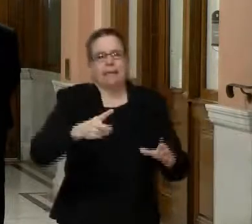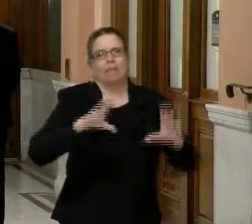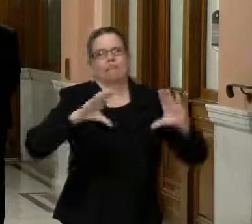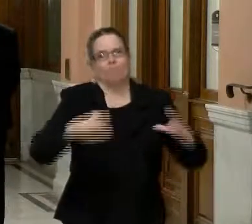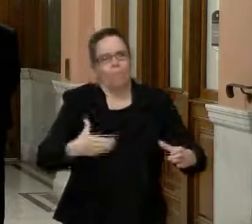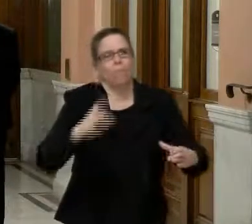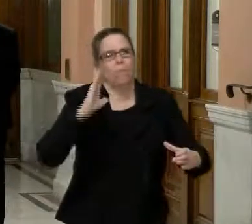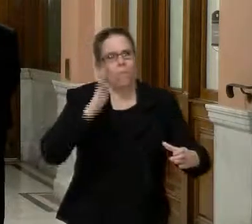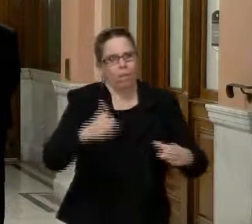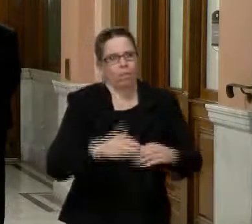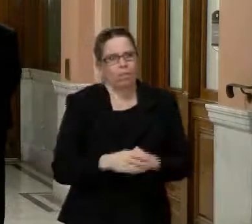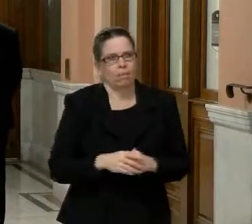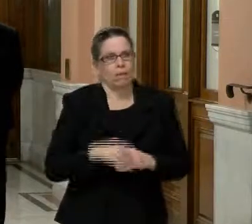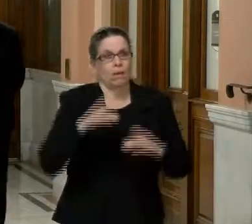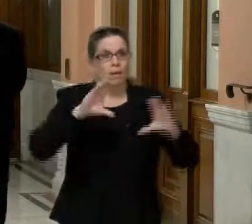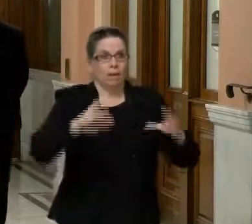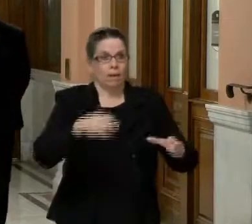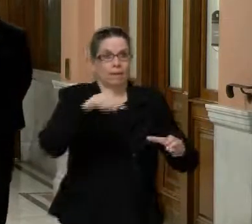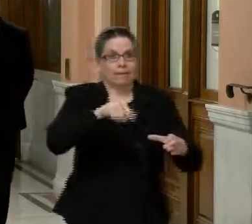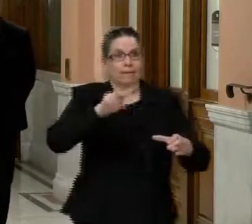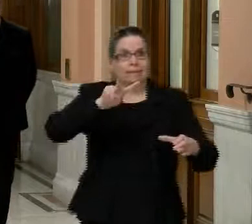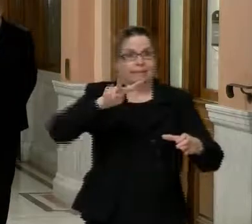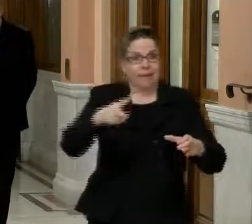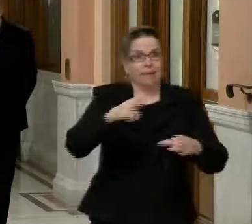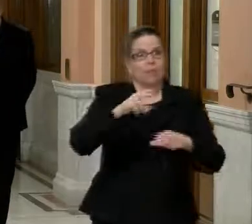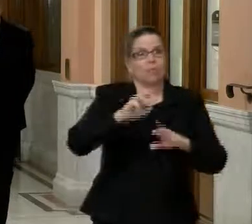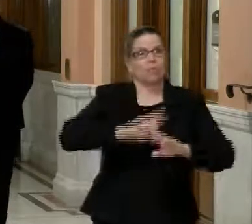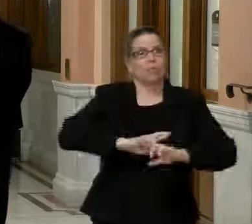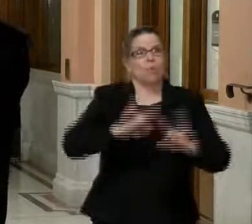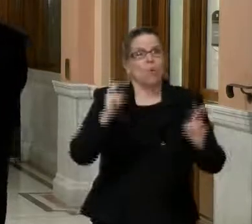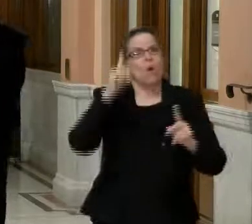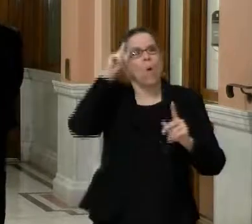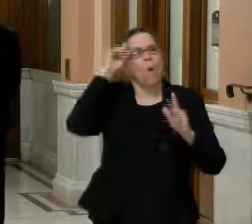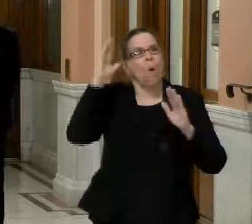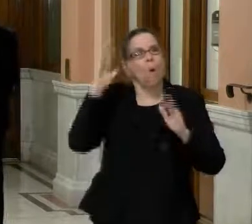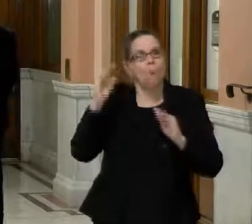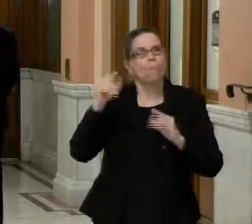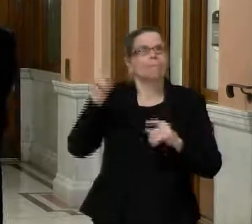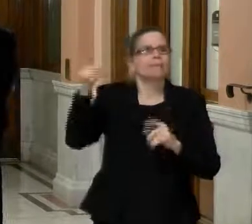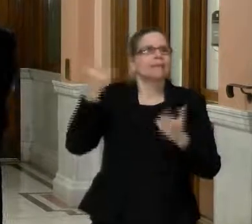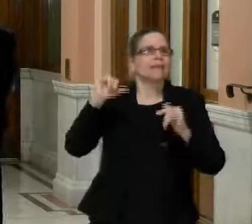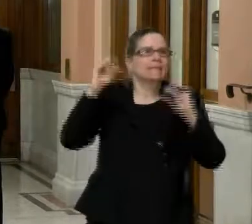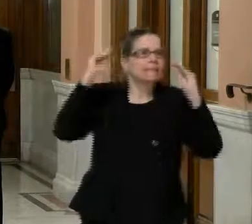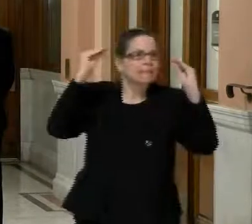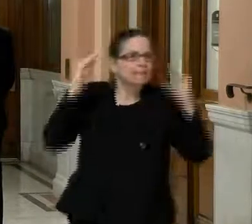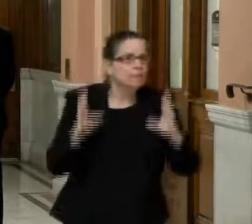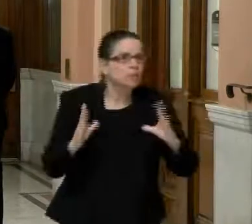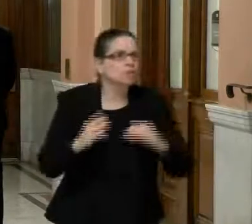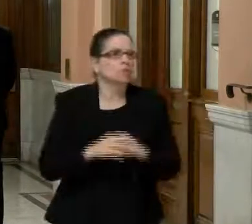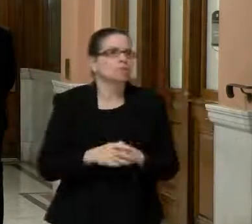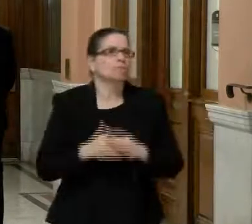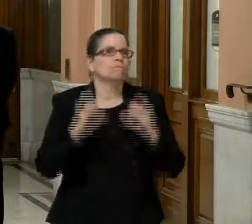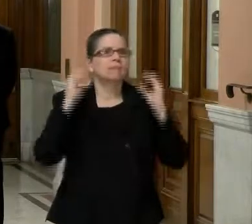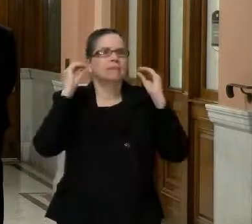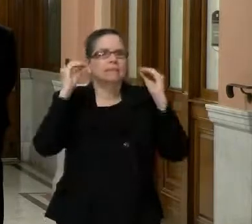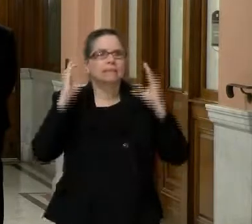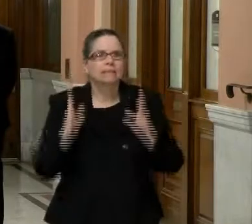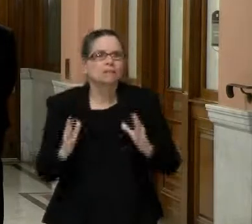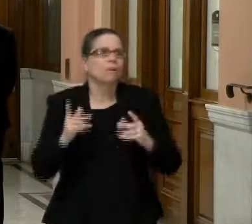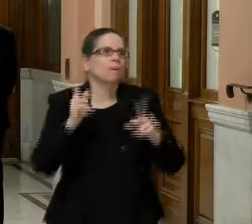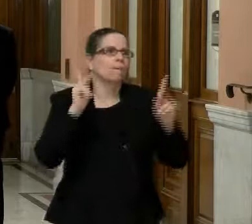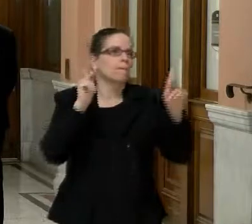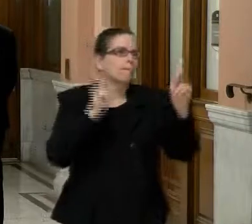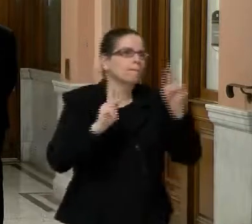phases of phase two hit hard all of the teachers and the ancillary educational staff so we can get